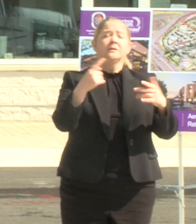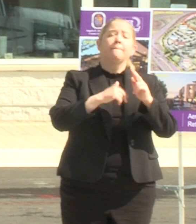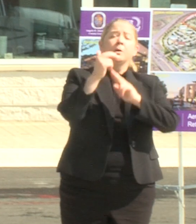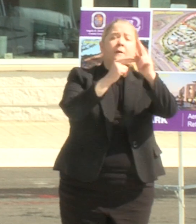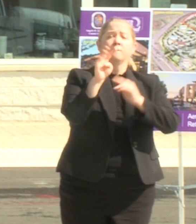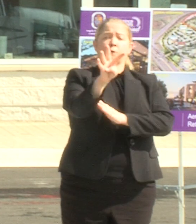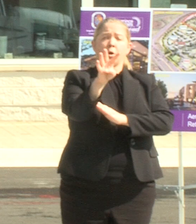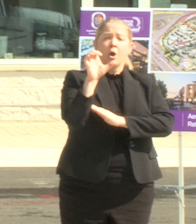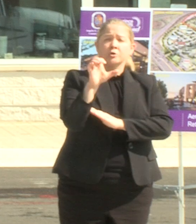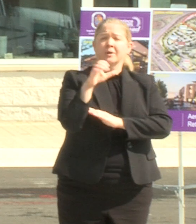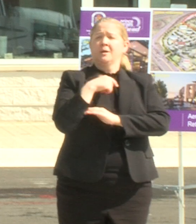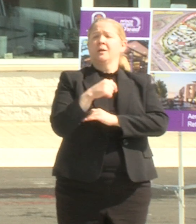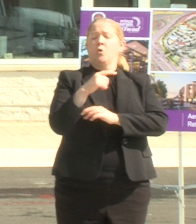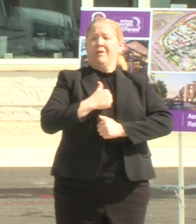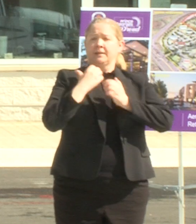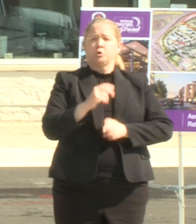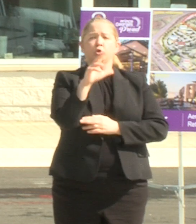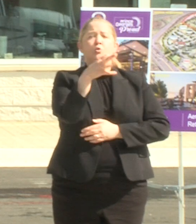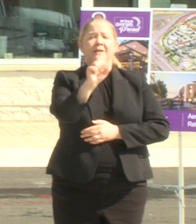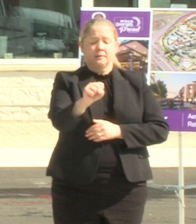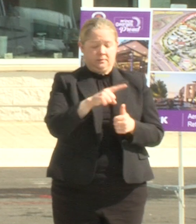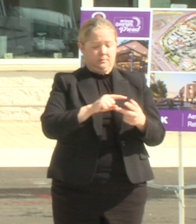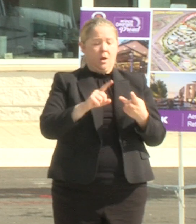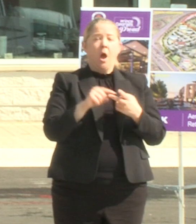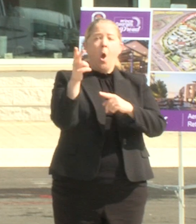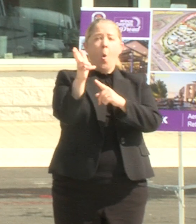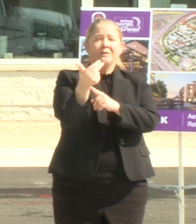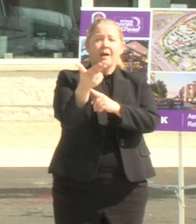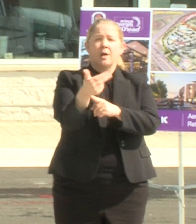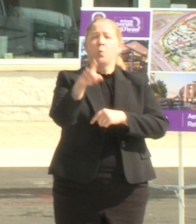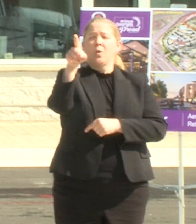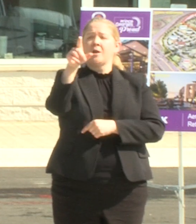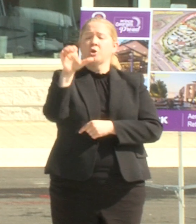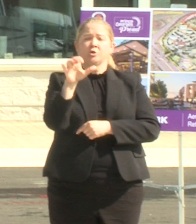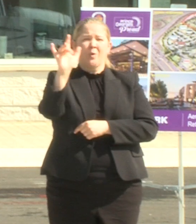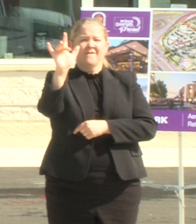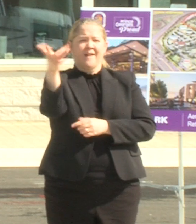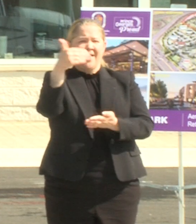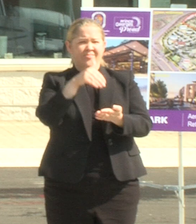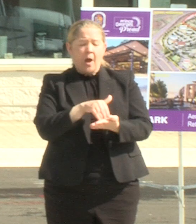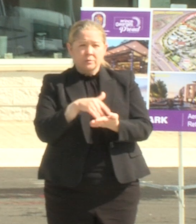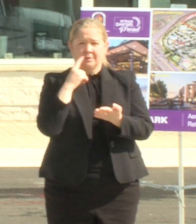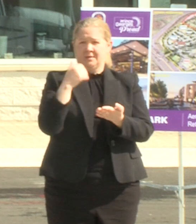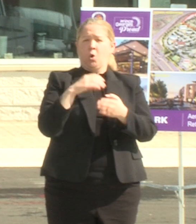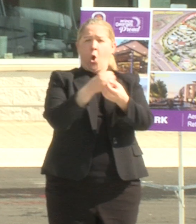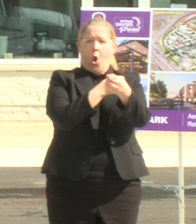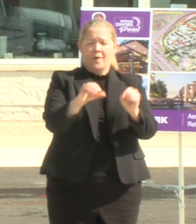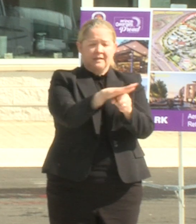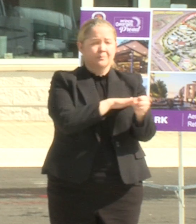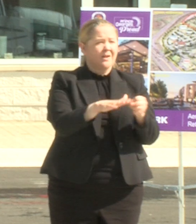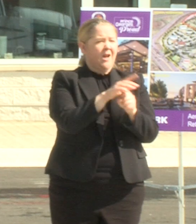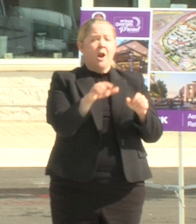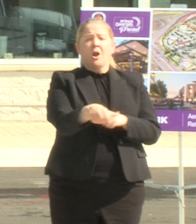residential units a hotel 125,000 feet of office space and another 100,000 feet of